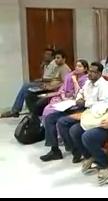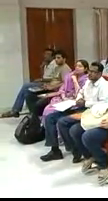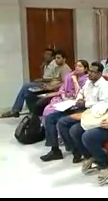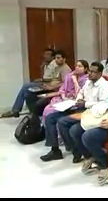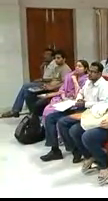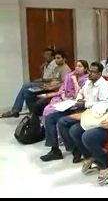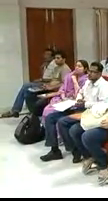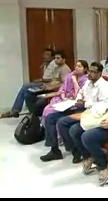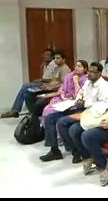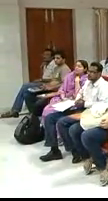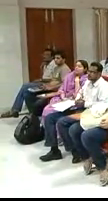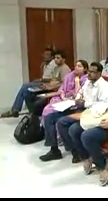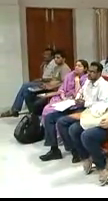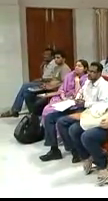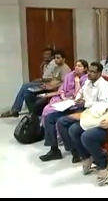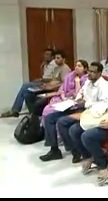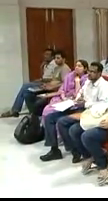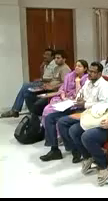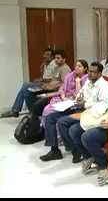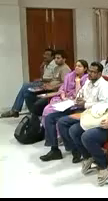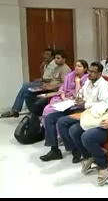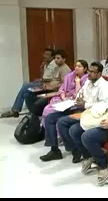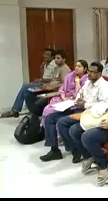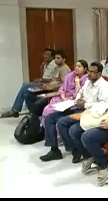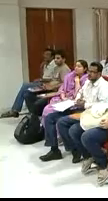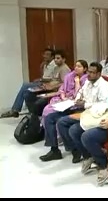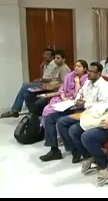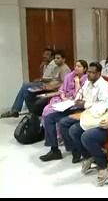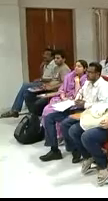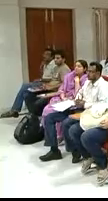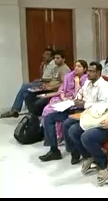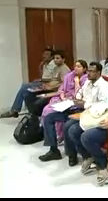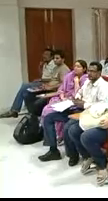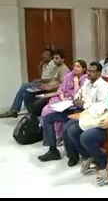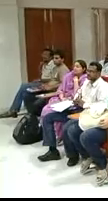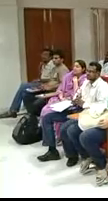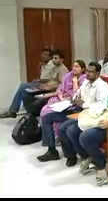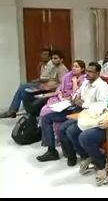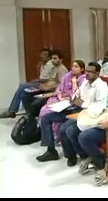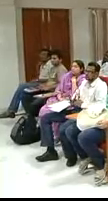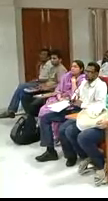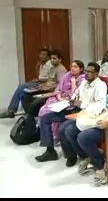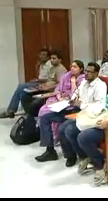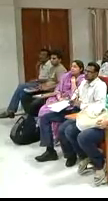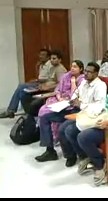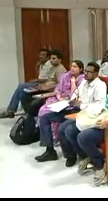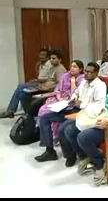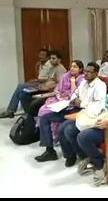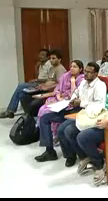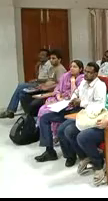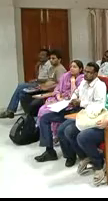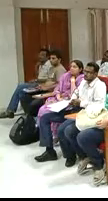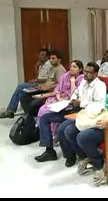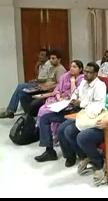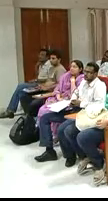all public hearings are meant a sham. They are done only for the sake of doing it.